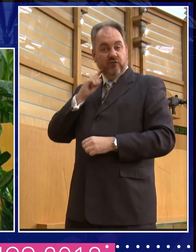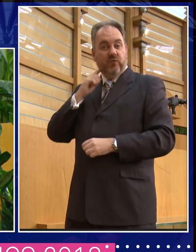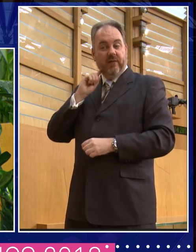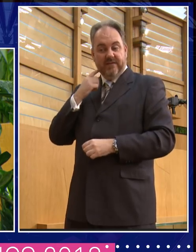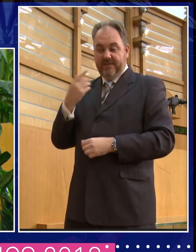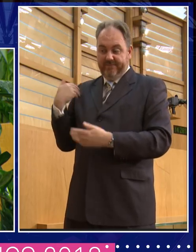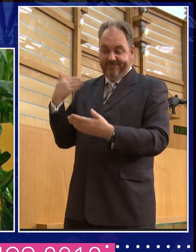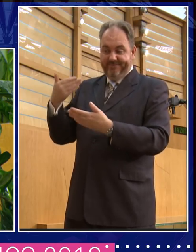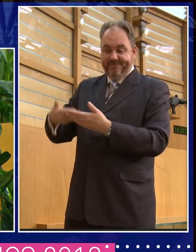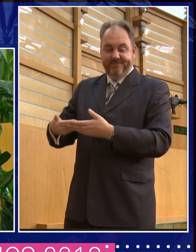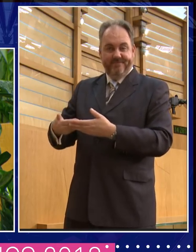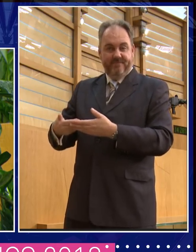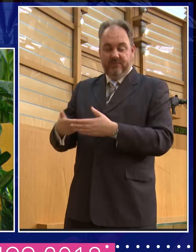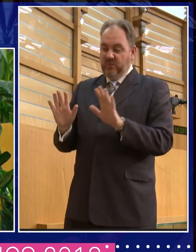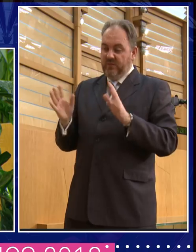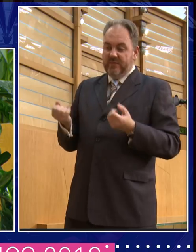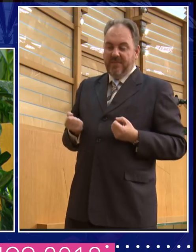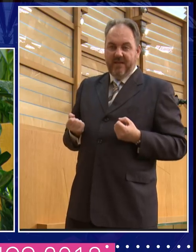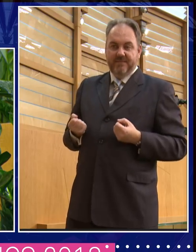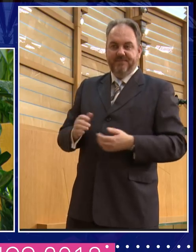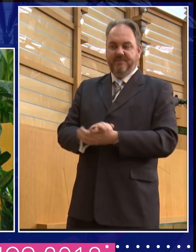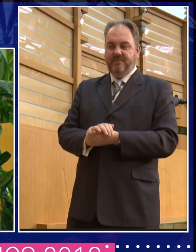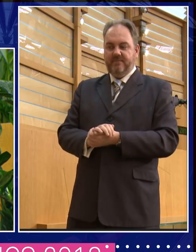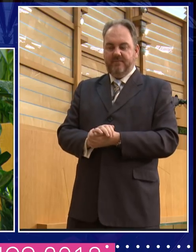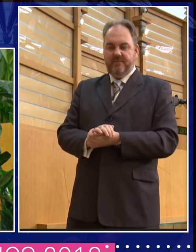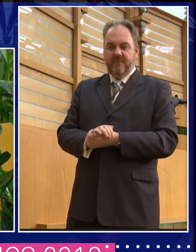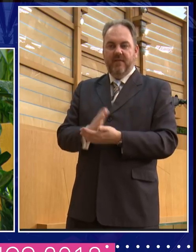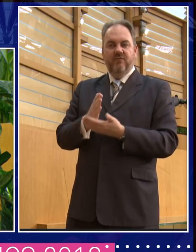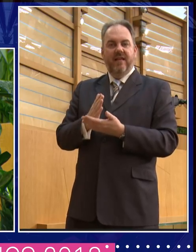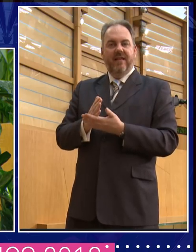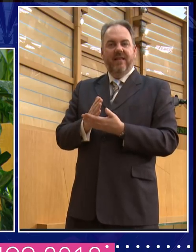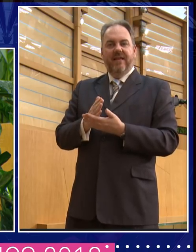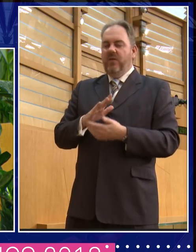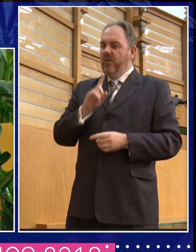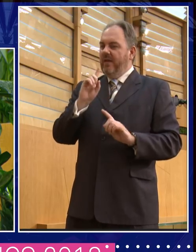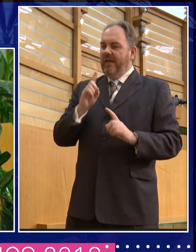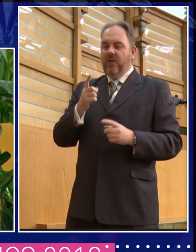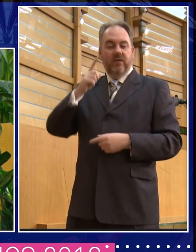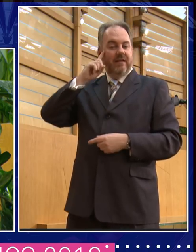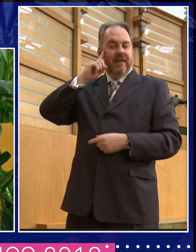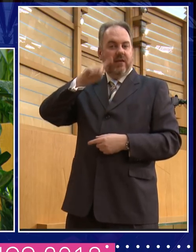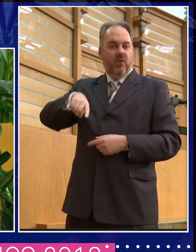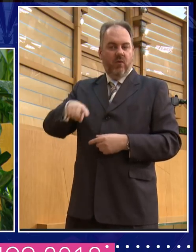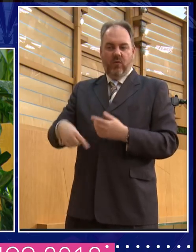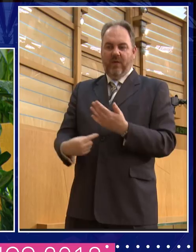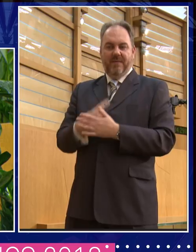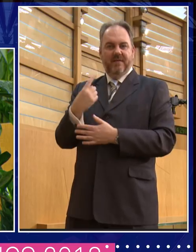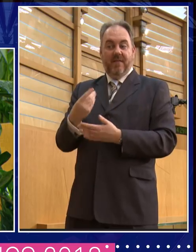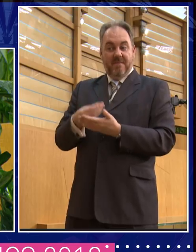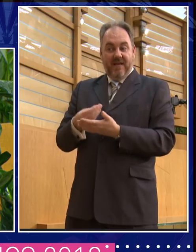Like, you know, you, we, we can somehow turn a blind eye to where the cash came from. I